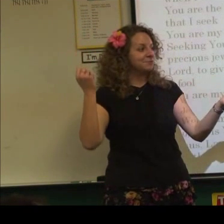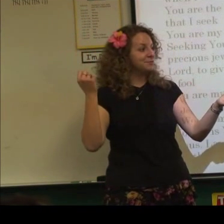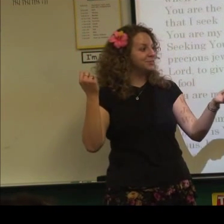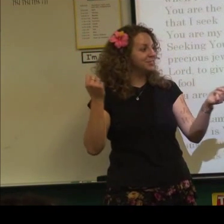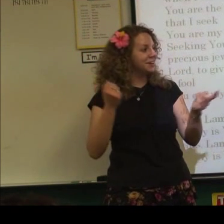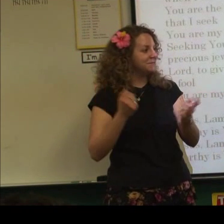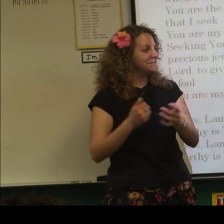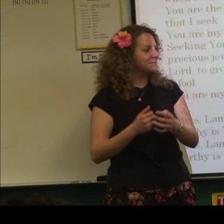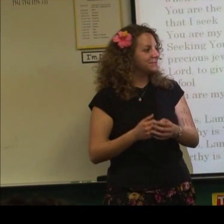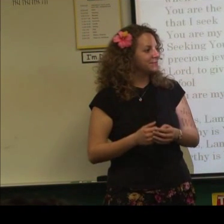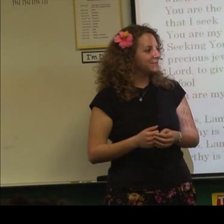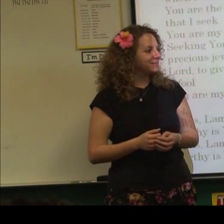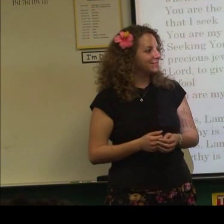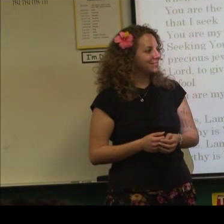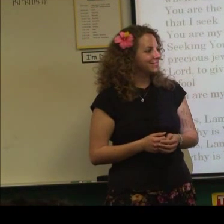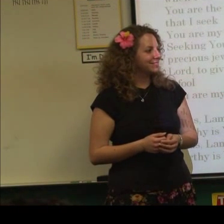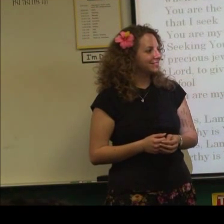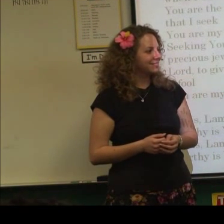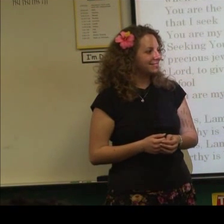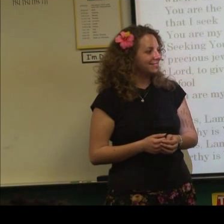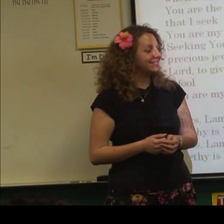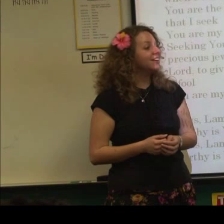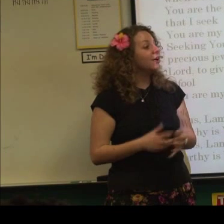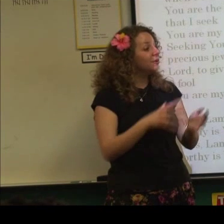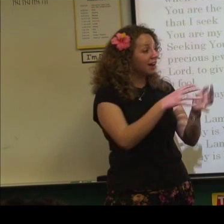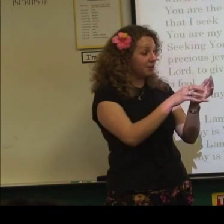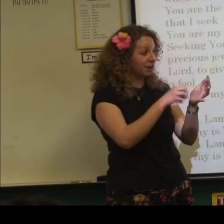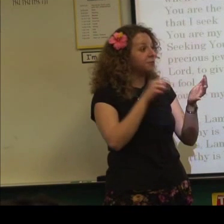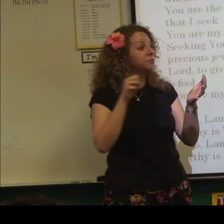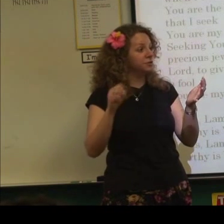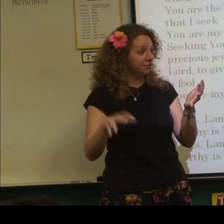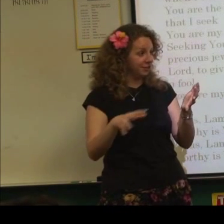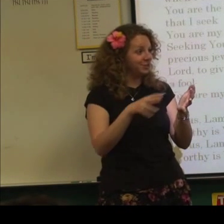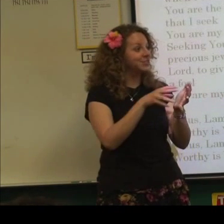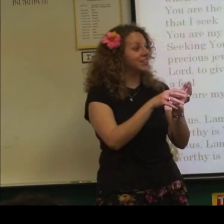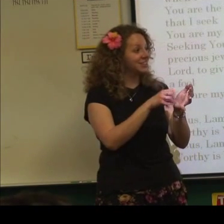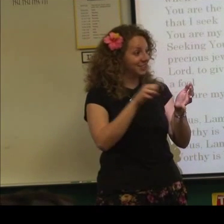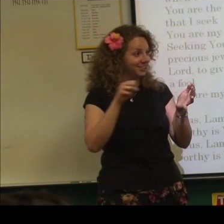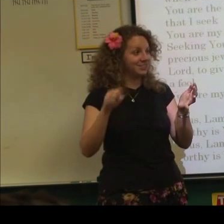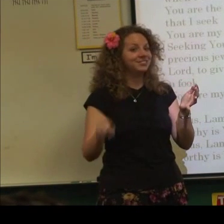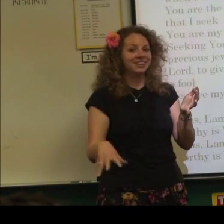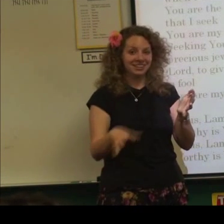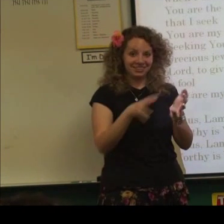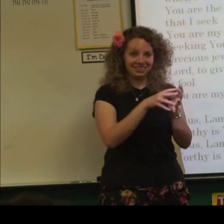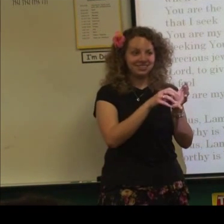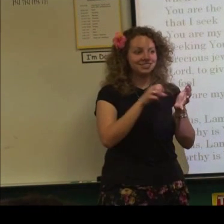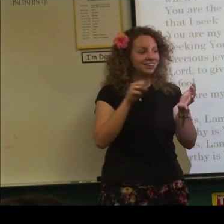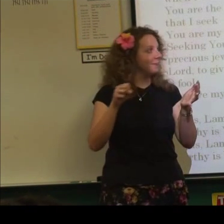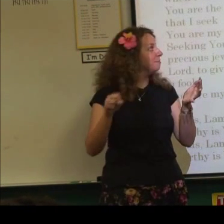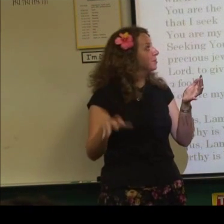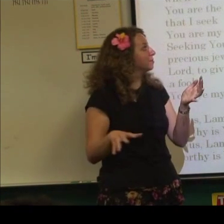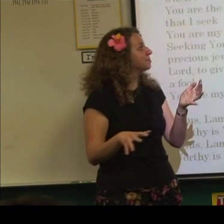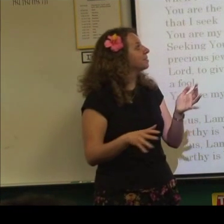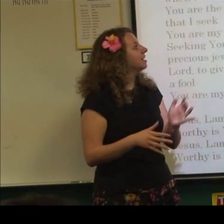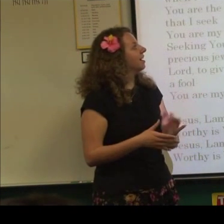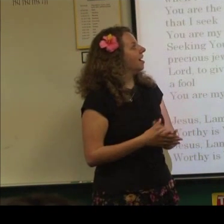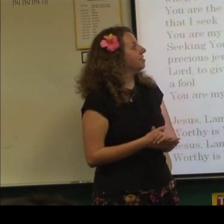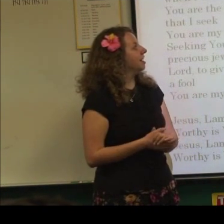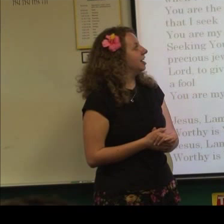What did you say? I did take and remove. Oh, yeah. Okay. Remove. That's good too. Nice. Okay. Remove. And then